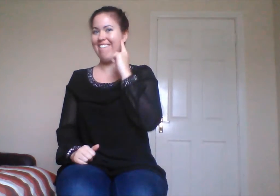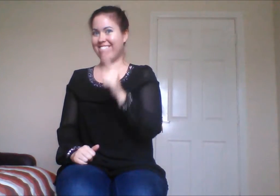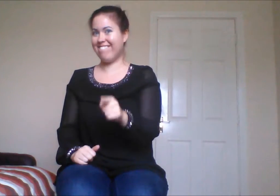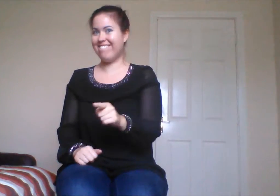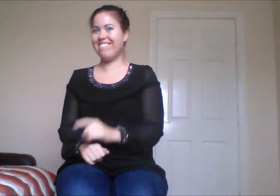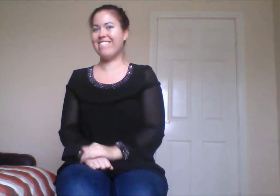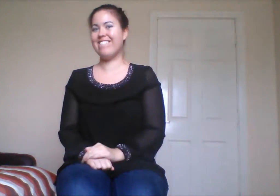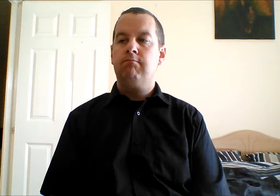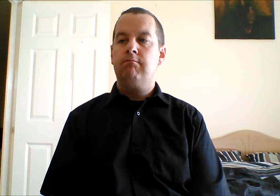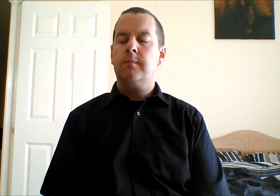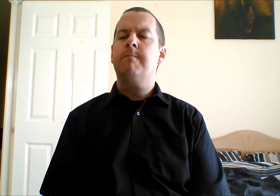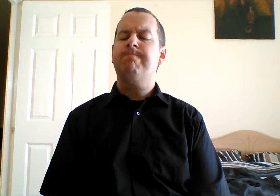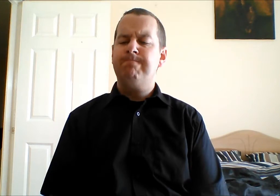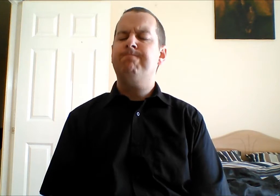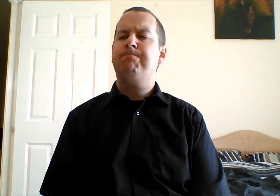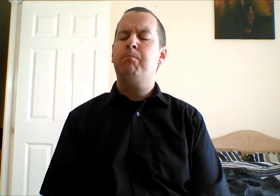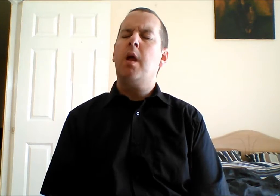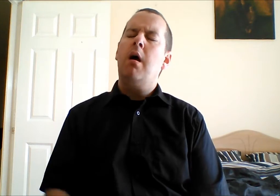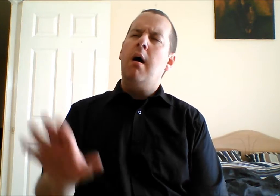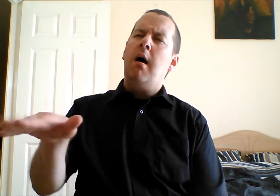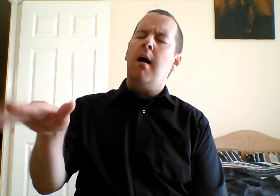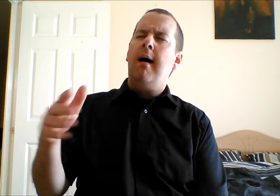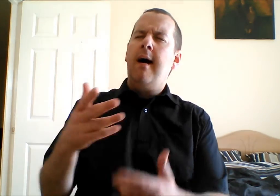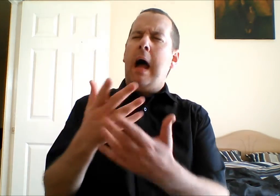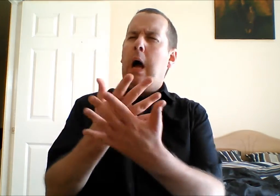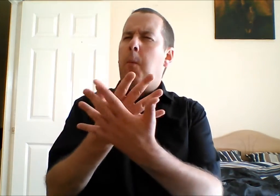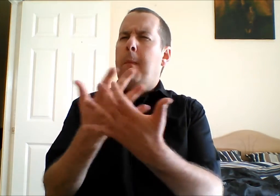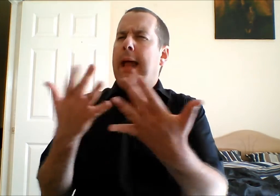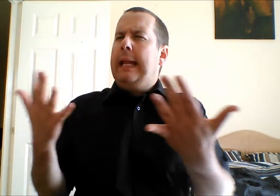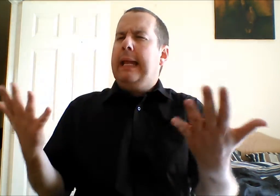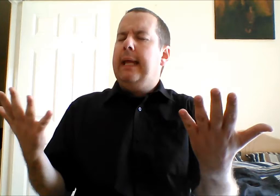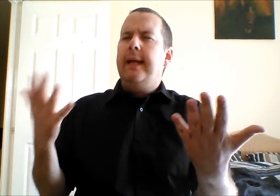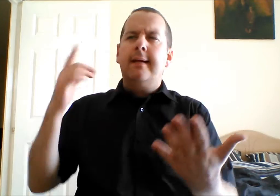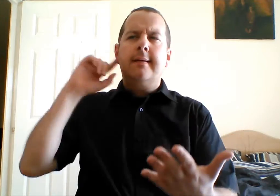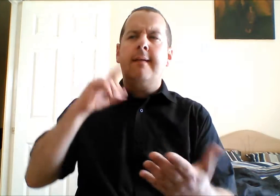that are deaf themselves. How many deaf people are there in Ireland?